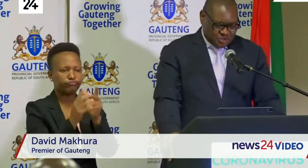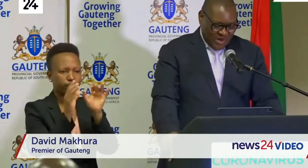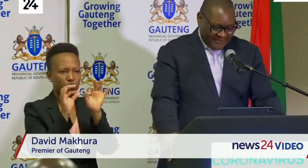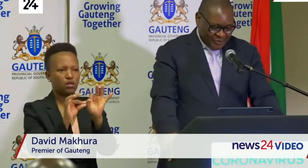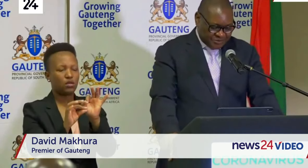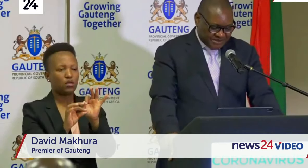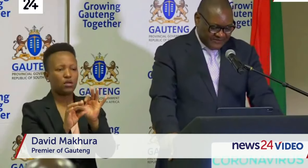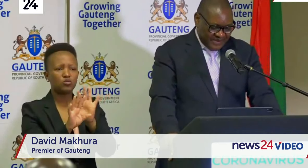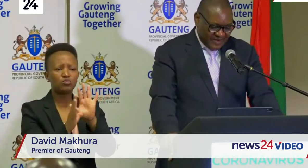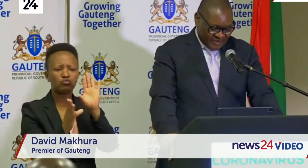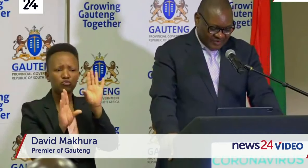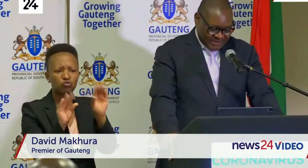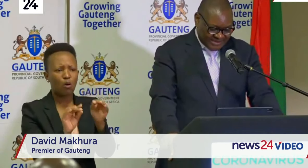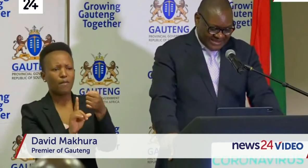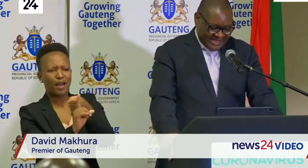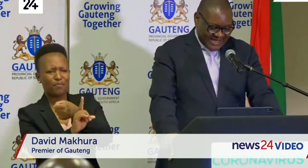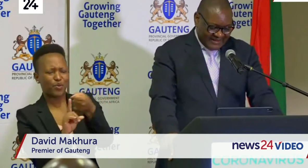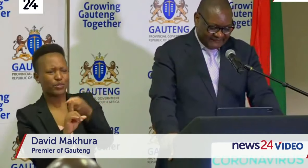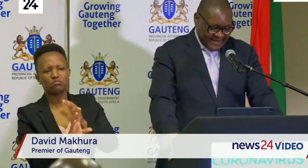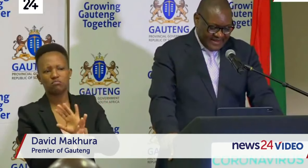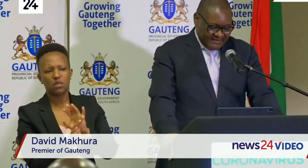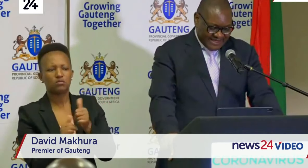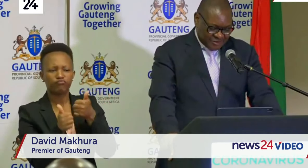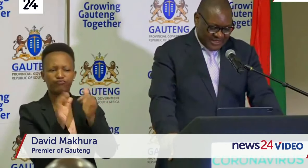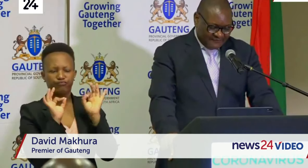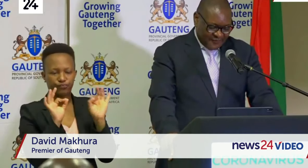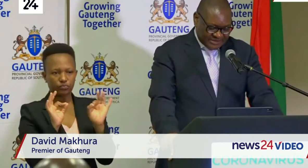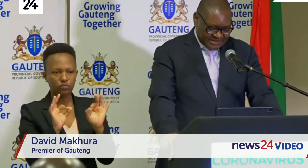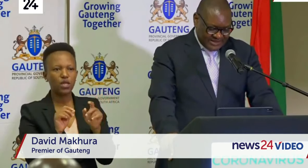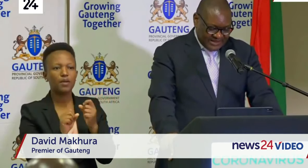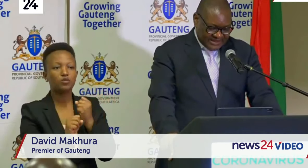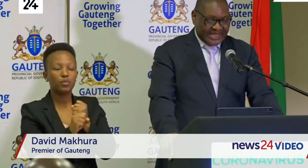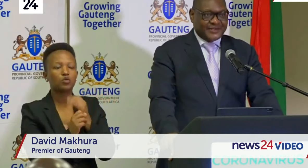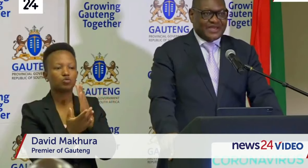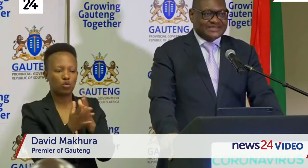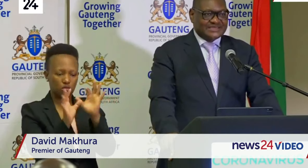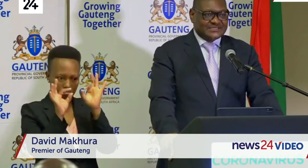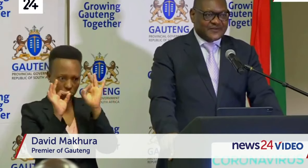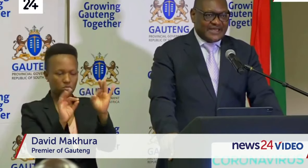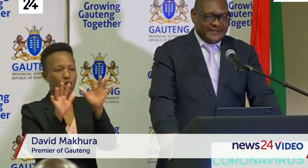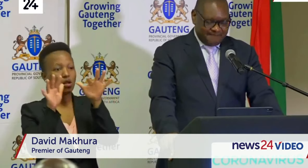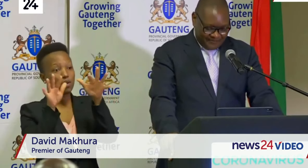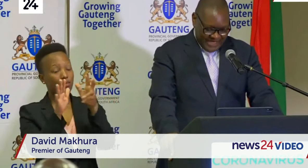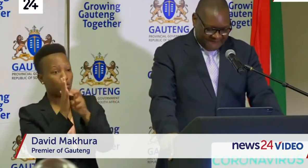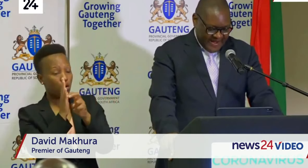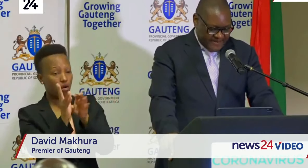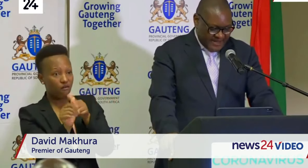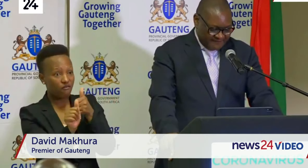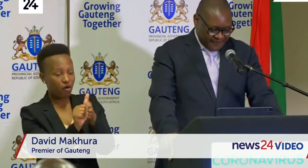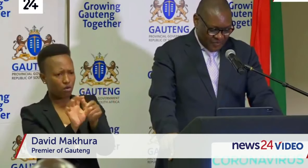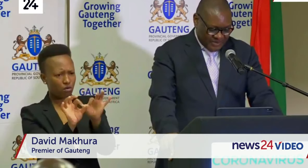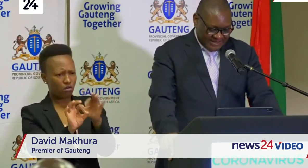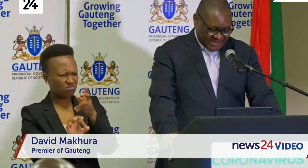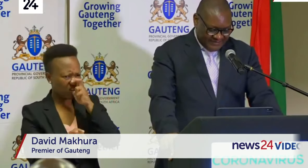not to abuse the authority that they have but to enforce the regulations fairly and firmly